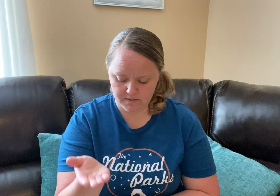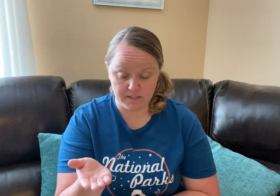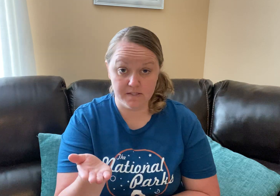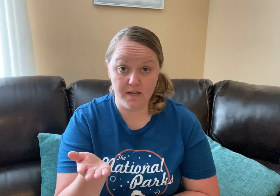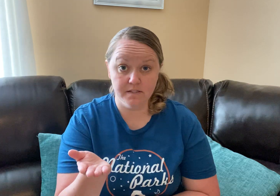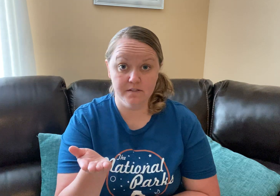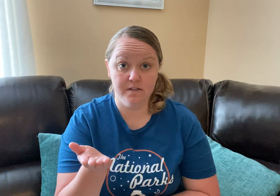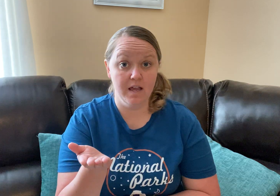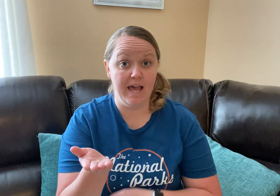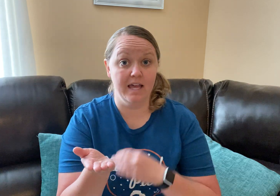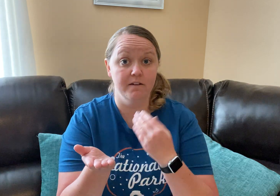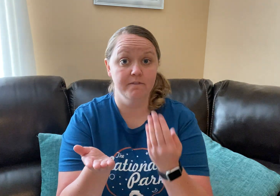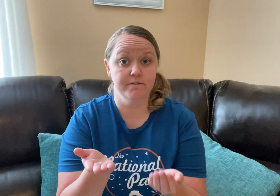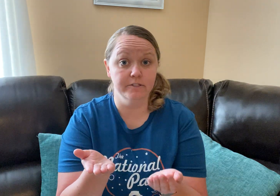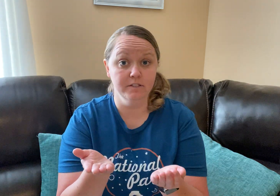Success, add full.